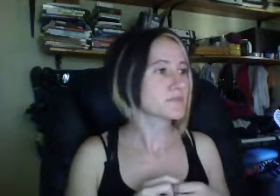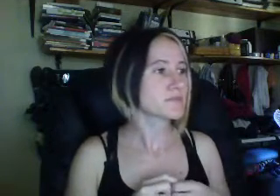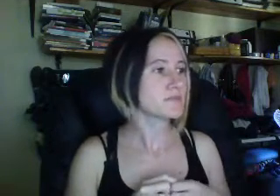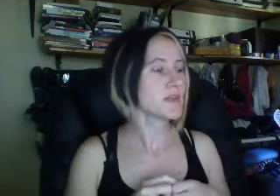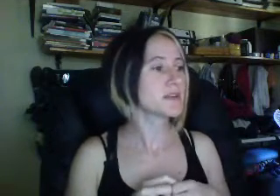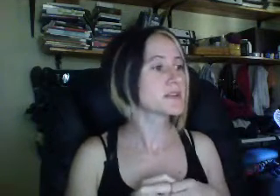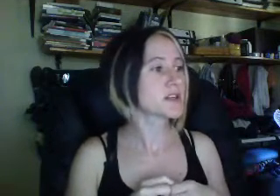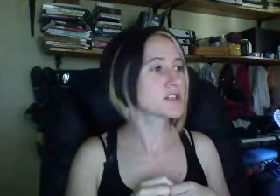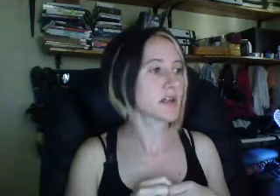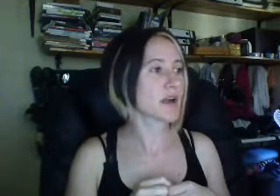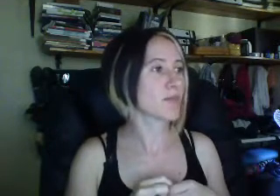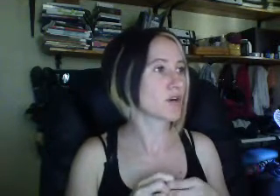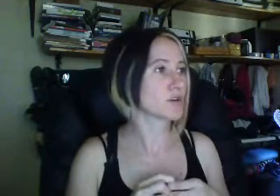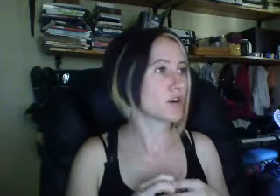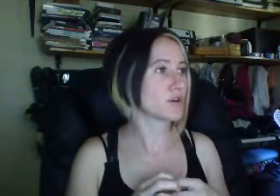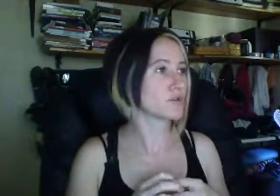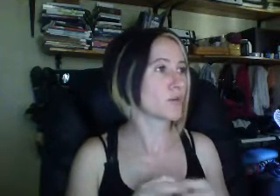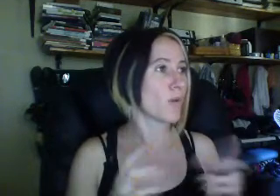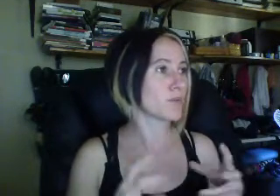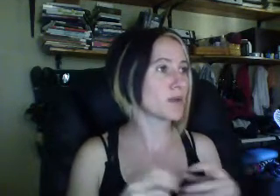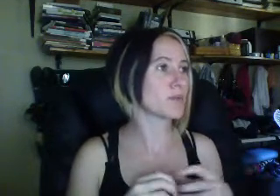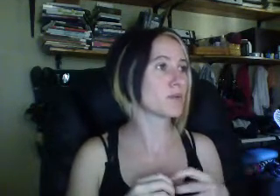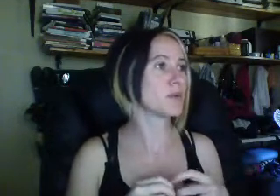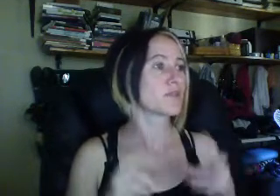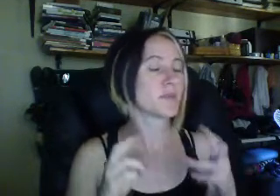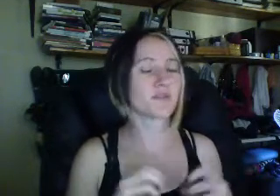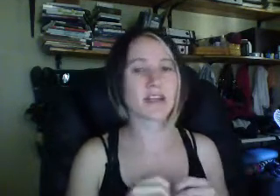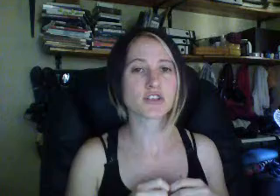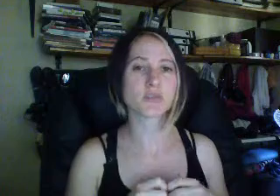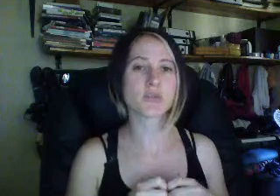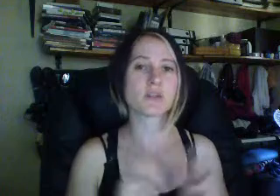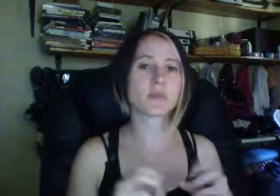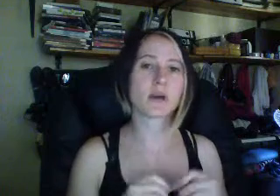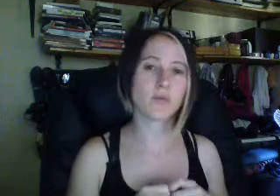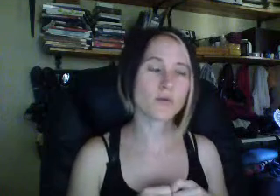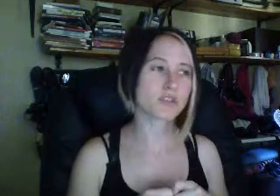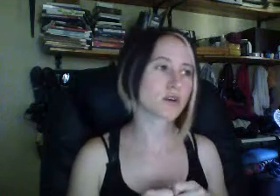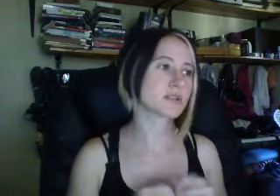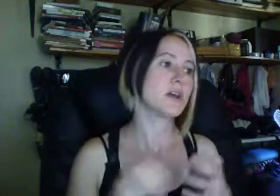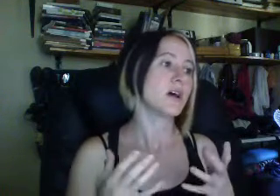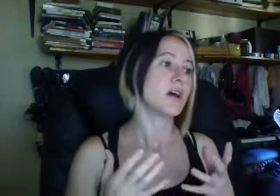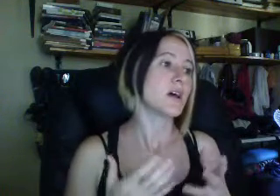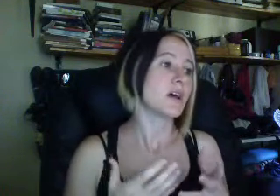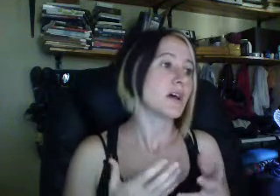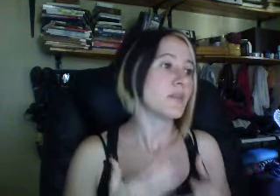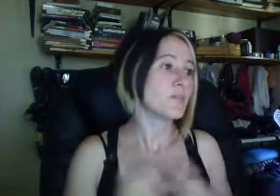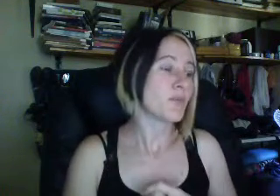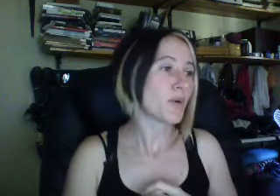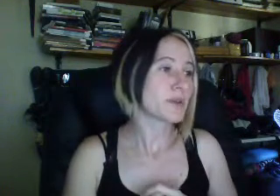discussions that I came across on why people, from a financial perspective, become porn stars, the point